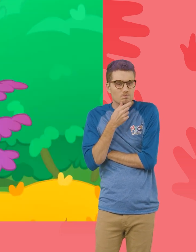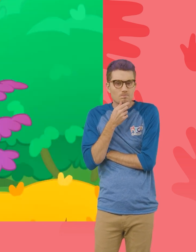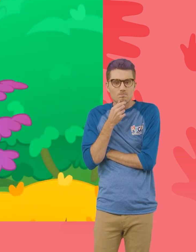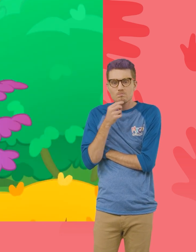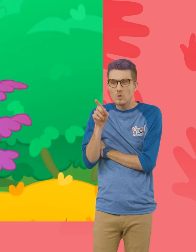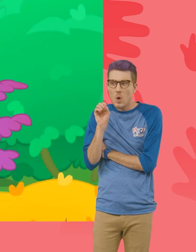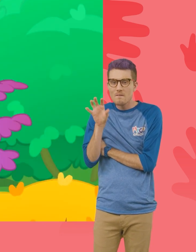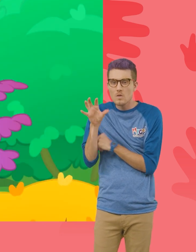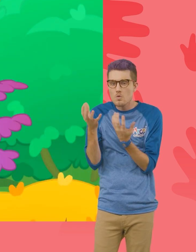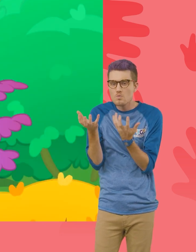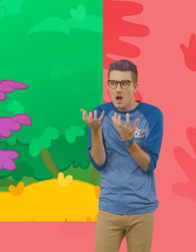Offa wanted you too!